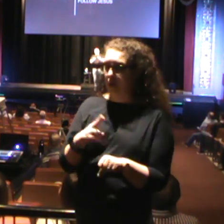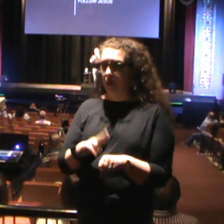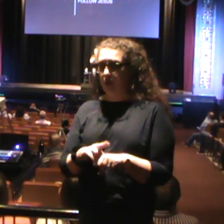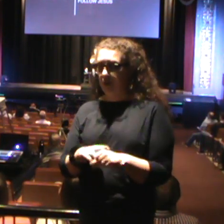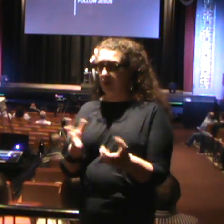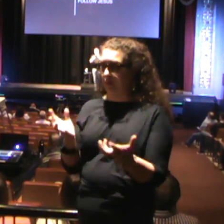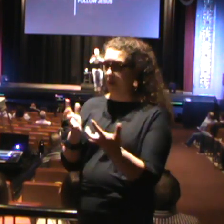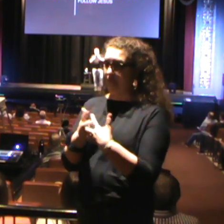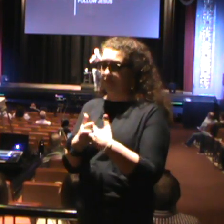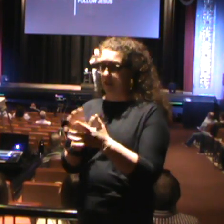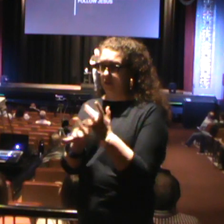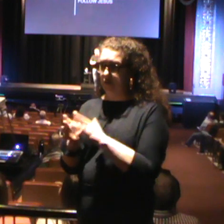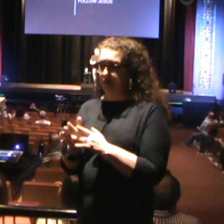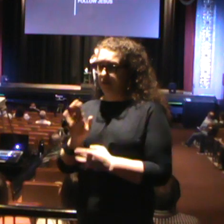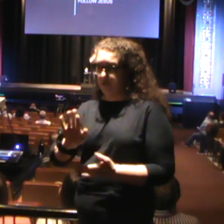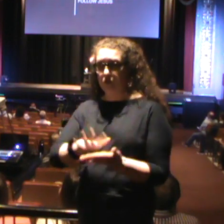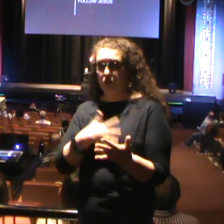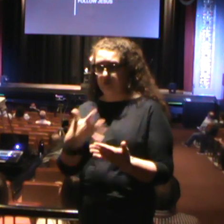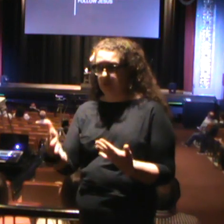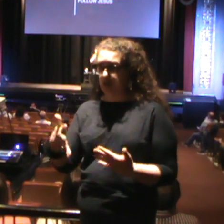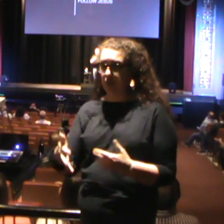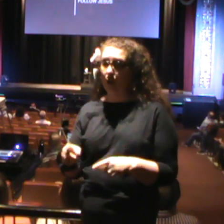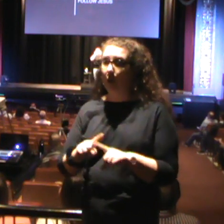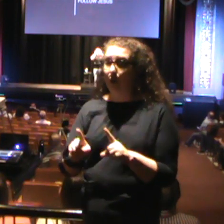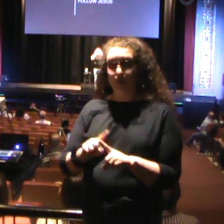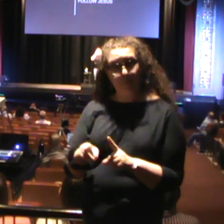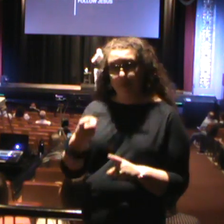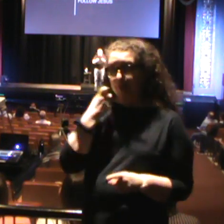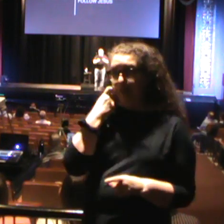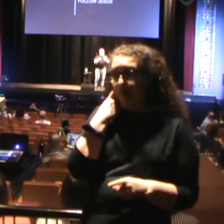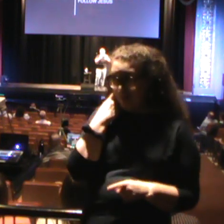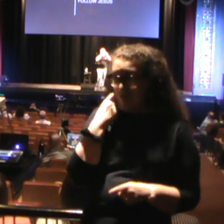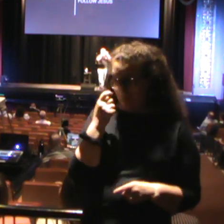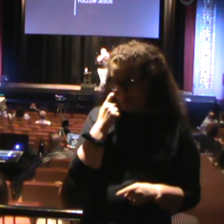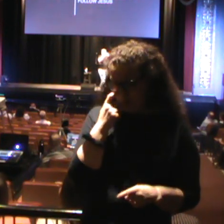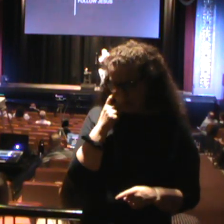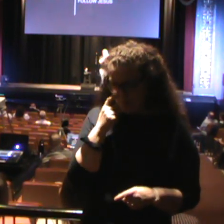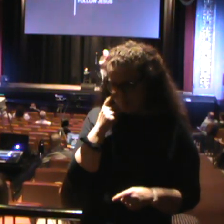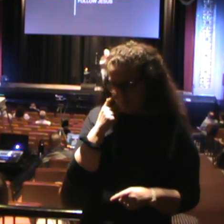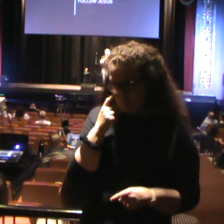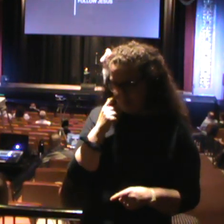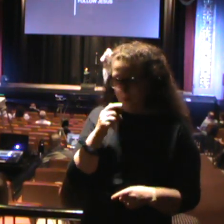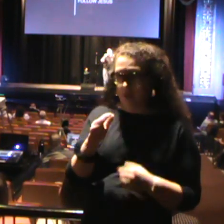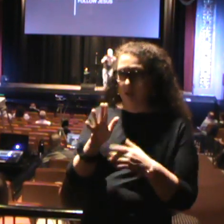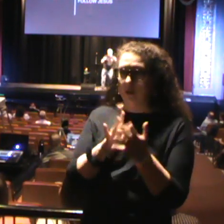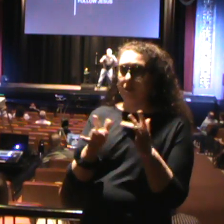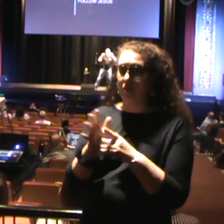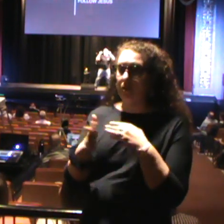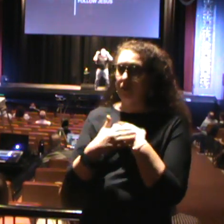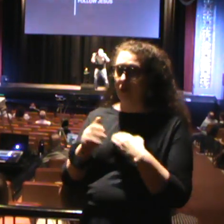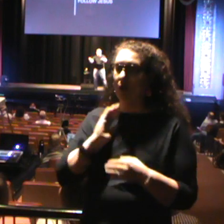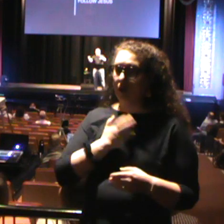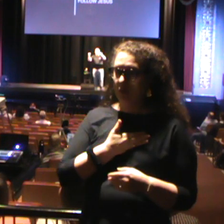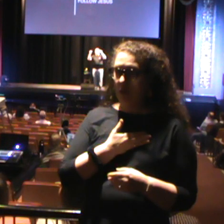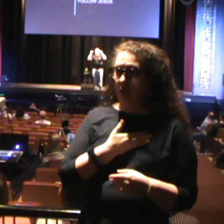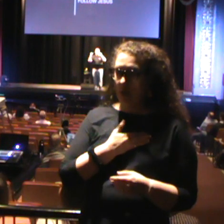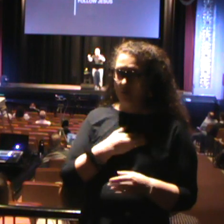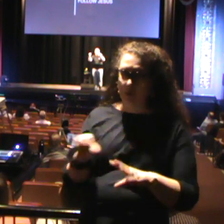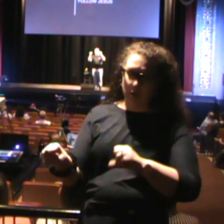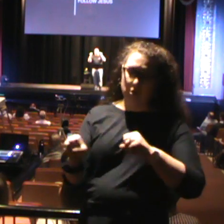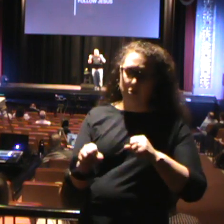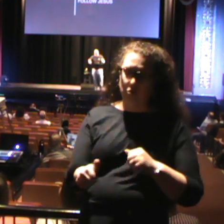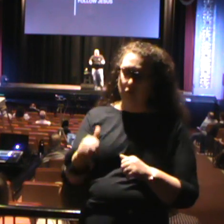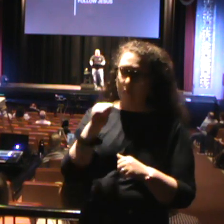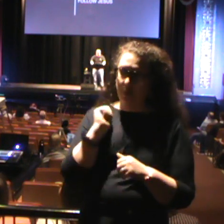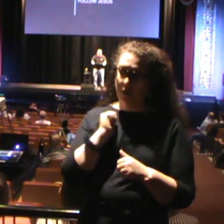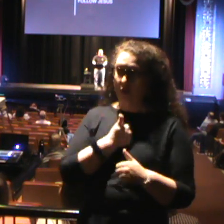Jesus into your schedule. But we were to radically abandon our lives for the sake of the advancement of the